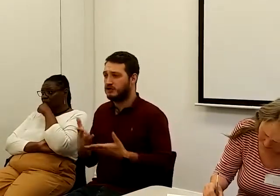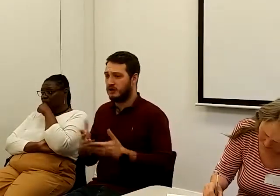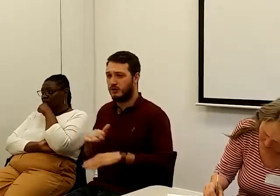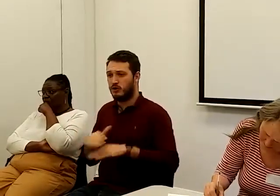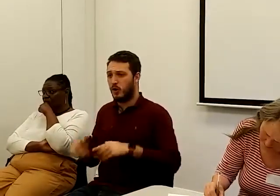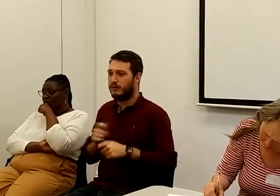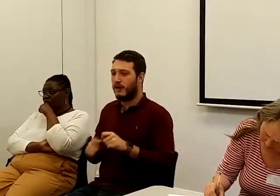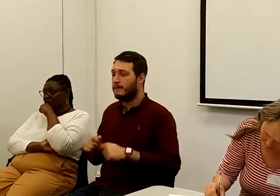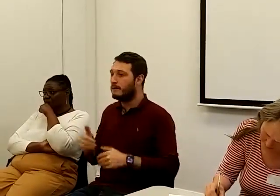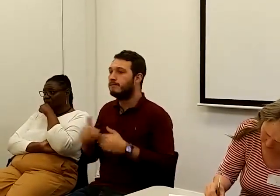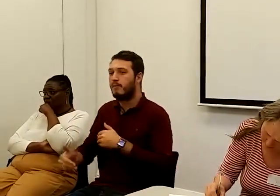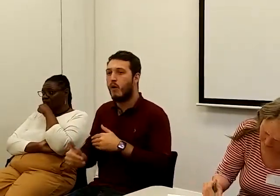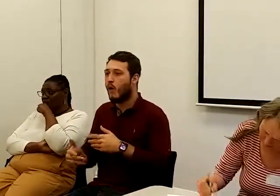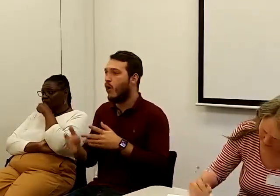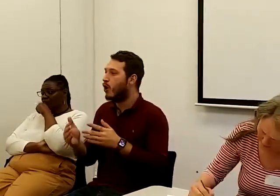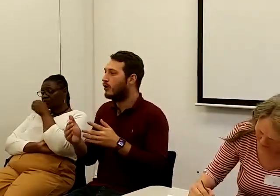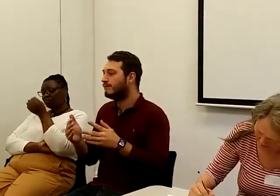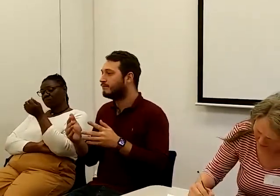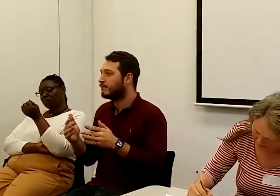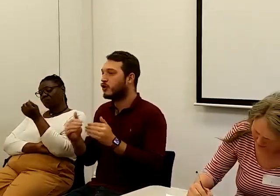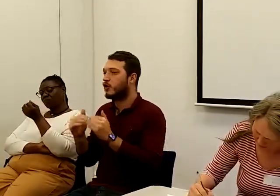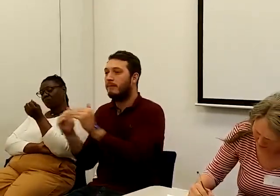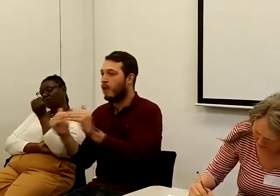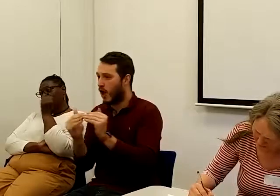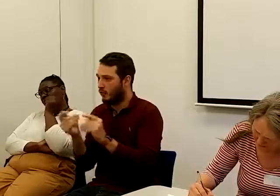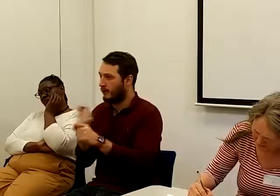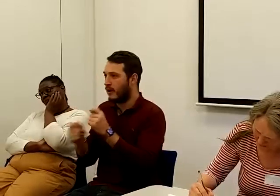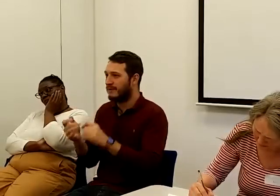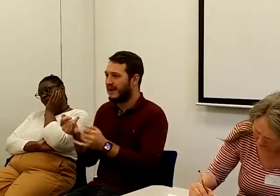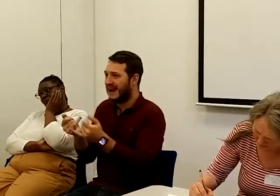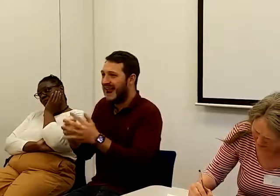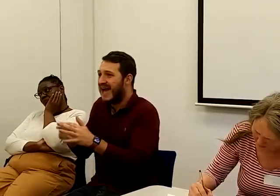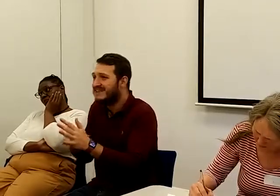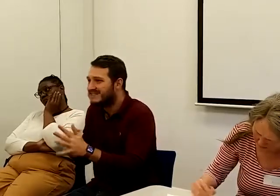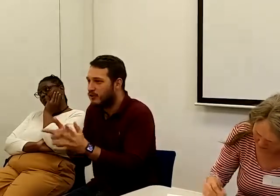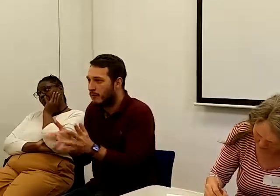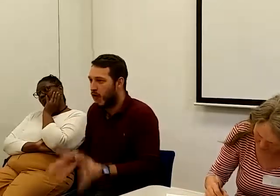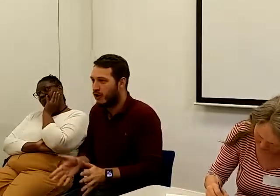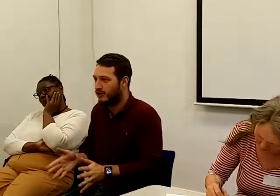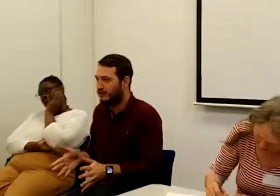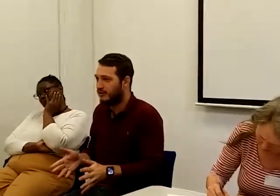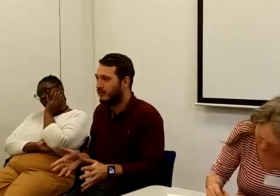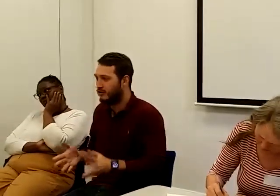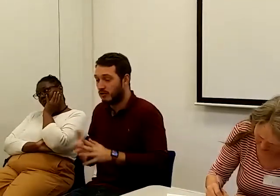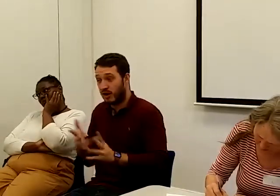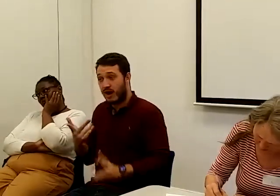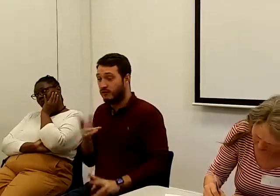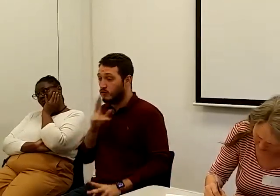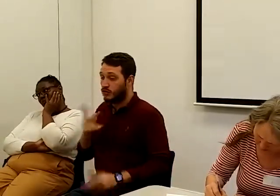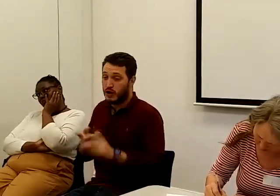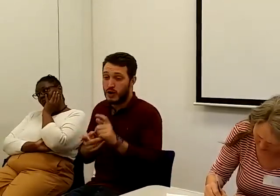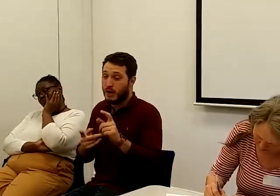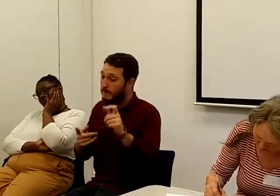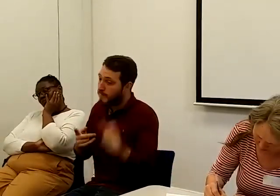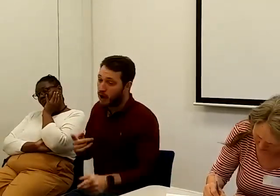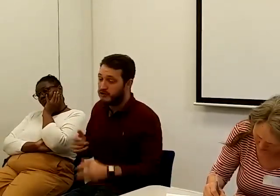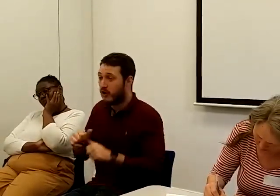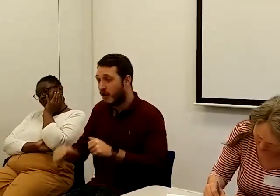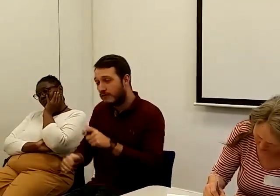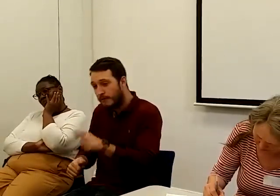less compliant. And that is because, you know, I mean, I have watched person after person go through that assessment